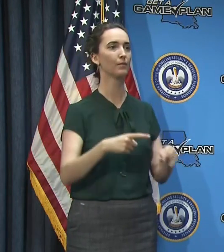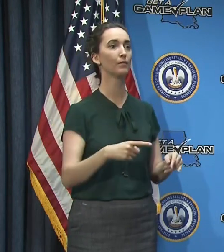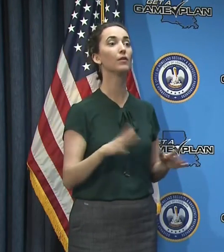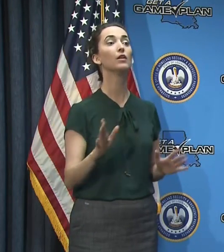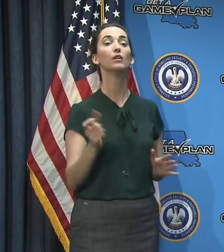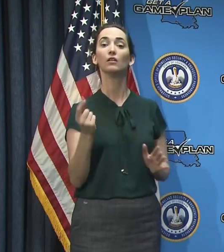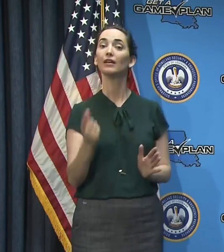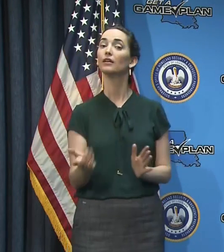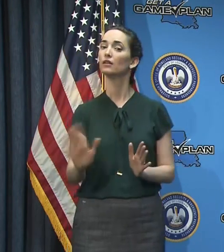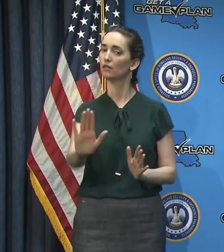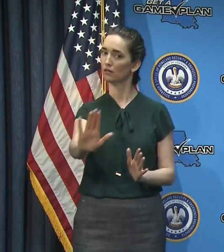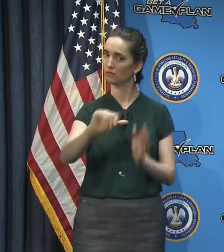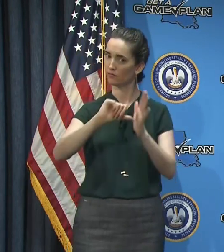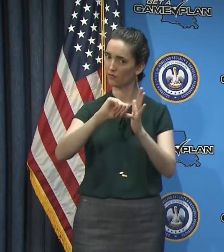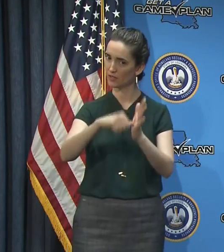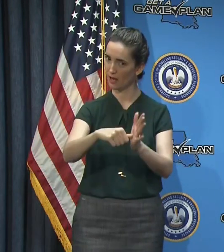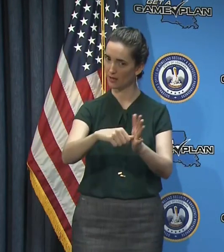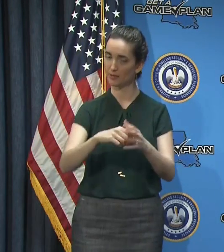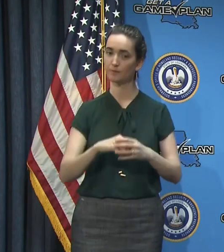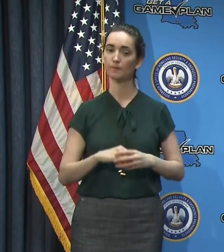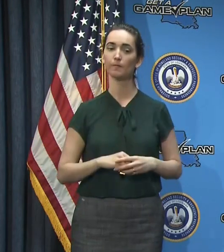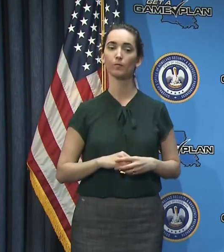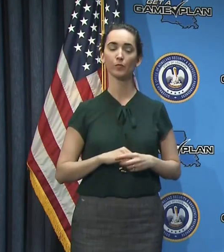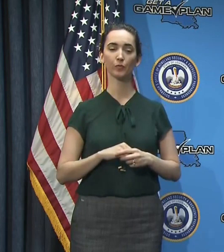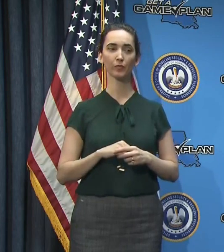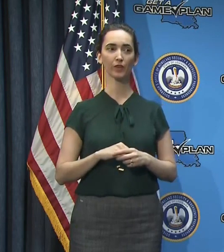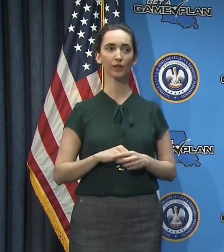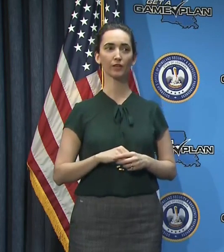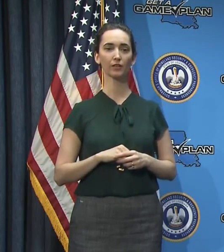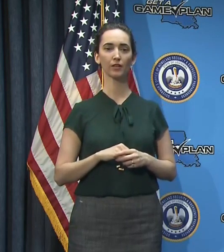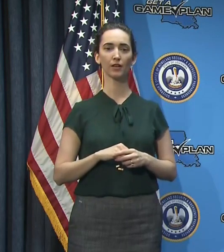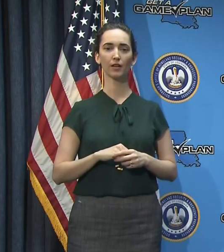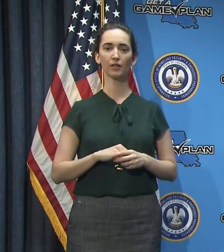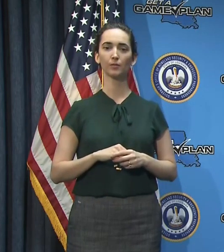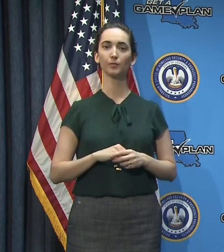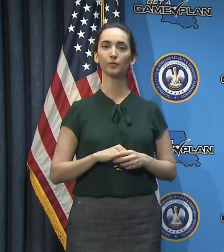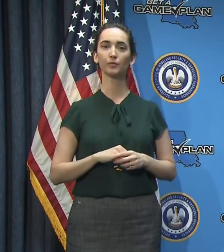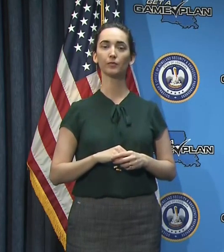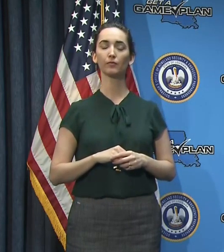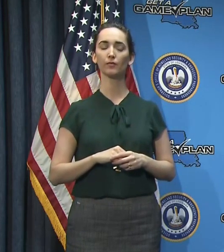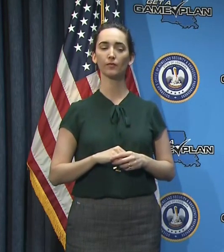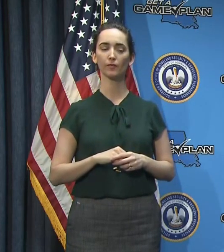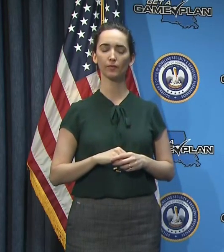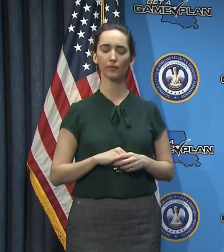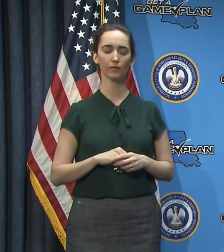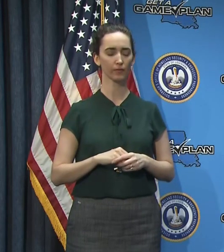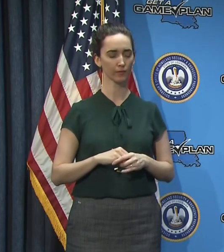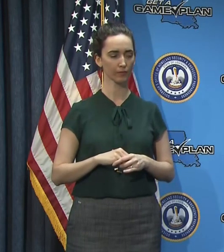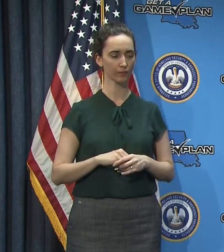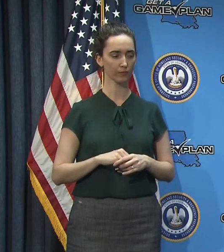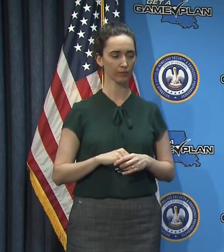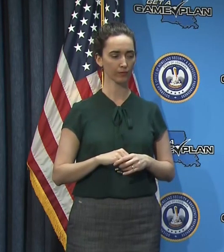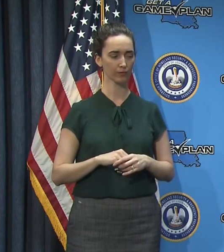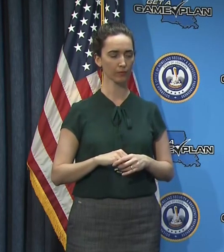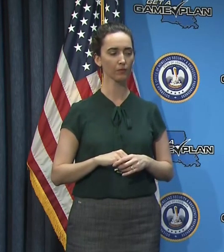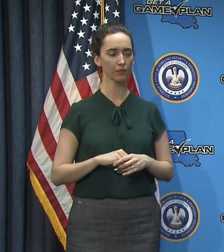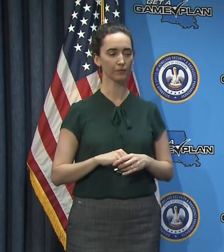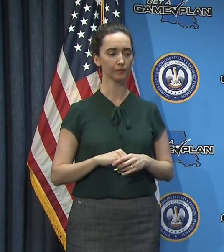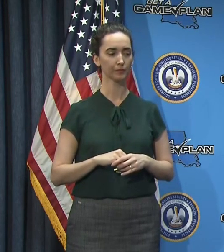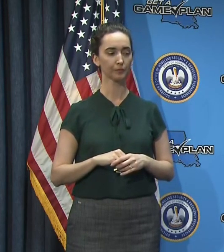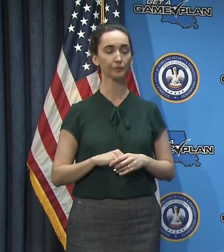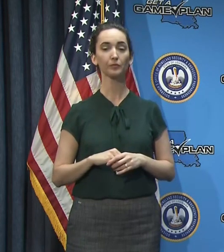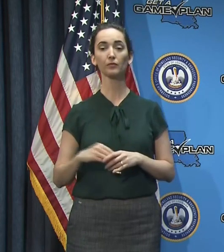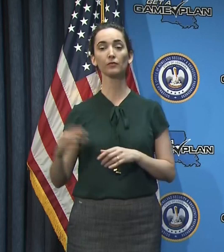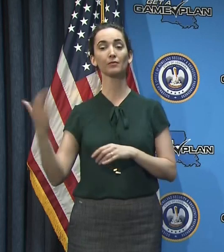repeat, however, the models that show that the total deaths, uh, in the United States